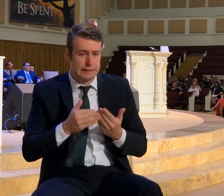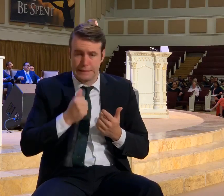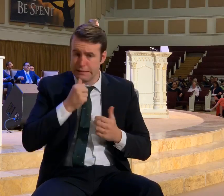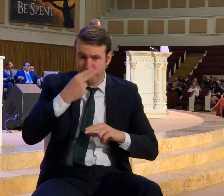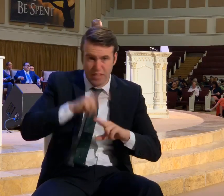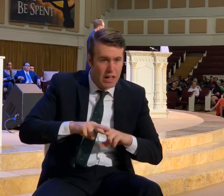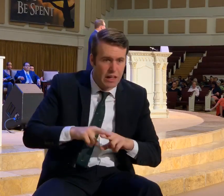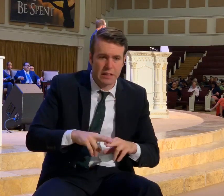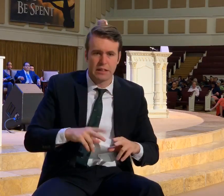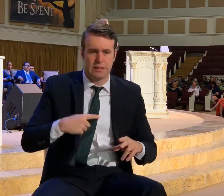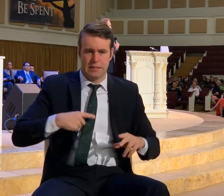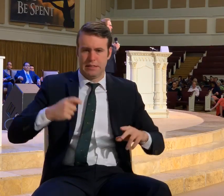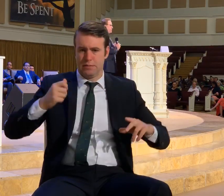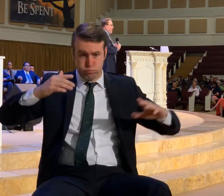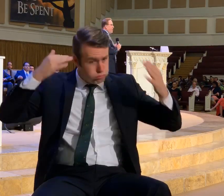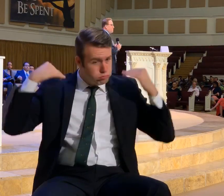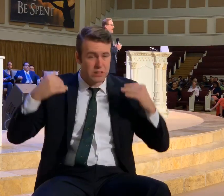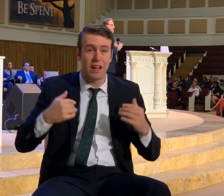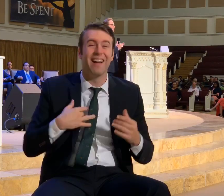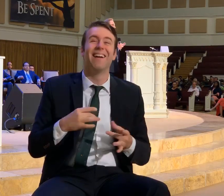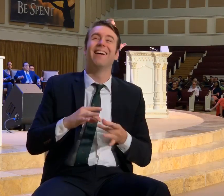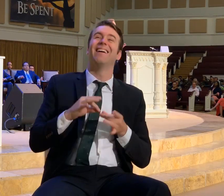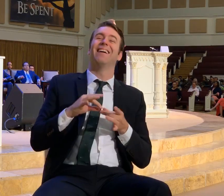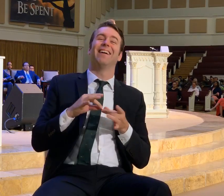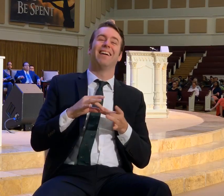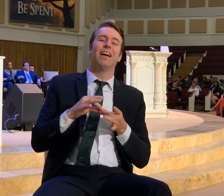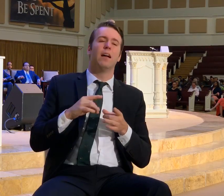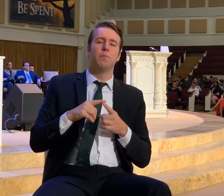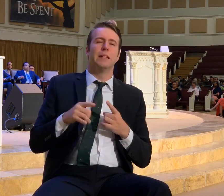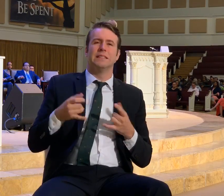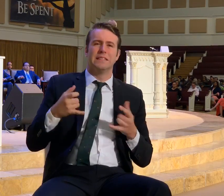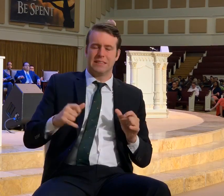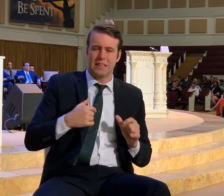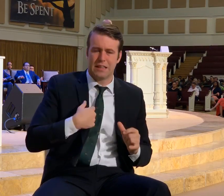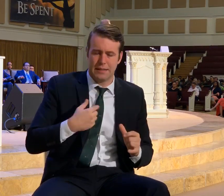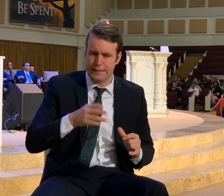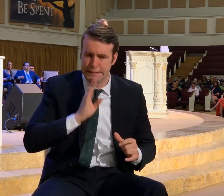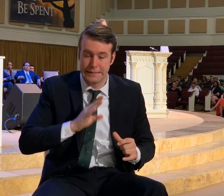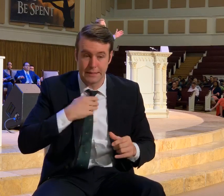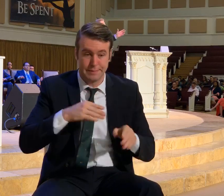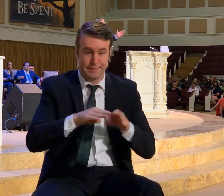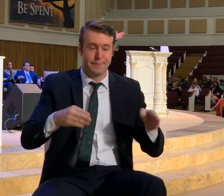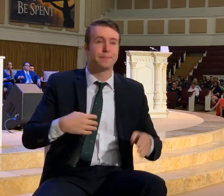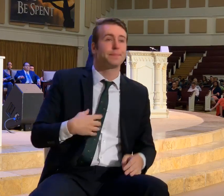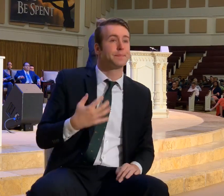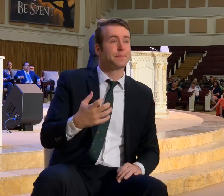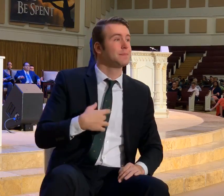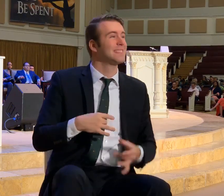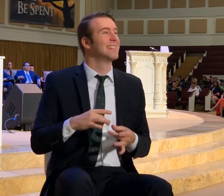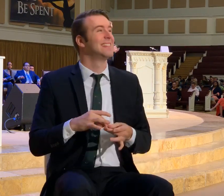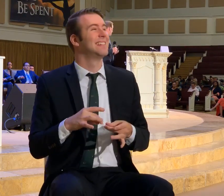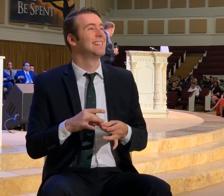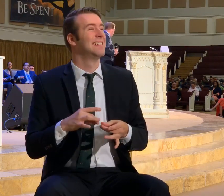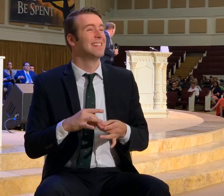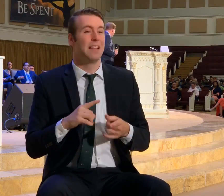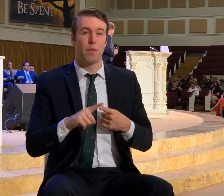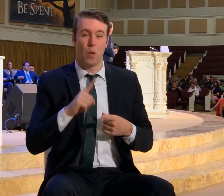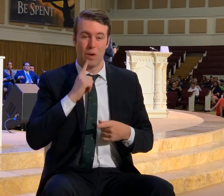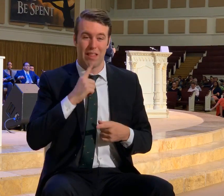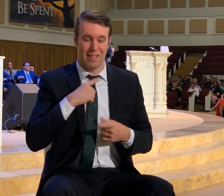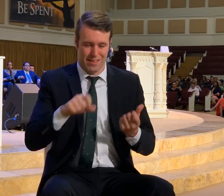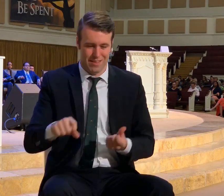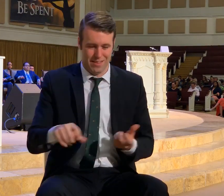fun. It's a lot easier to talk about. Behind a fancy pulpit. With a bunch of people. But life gets hard sometimes.